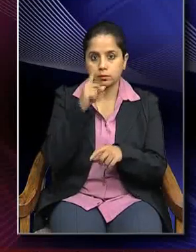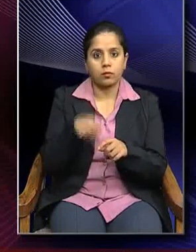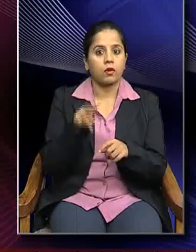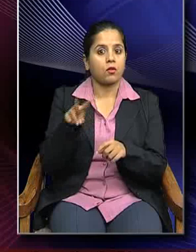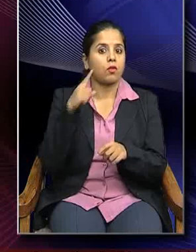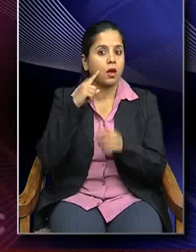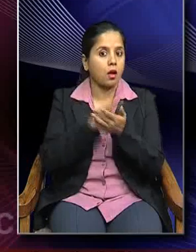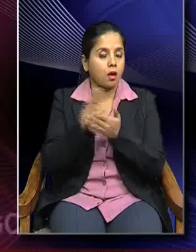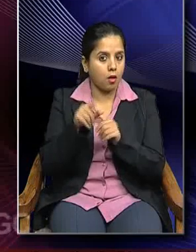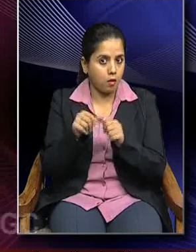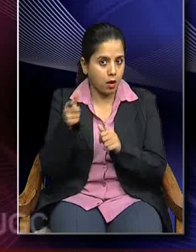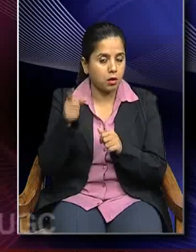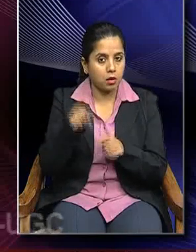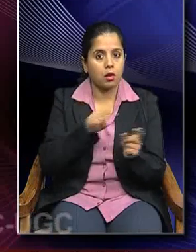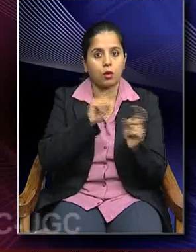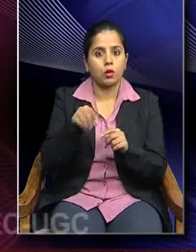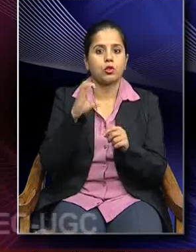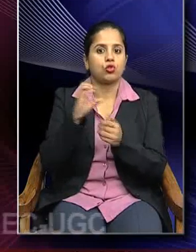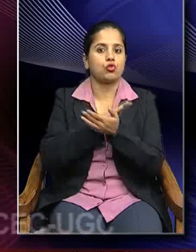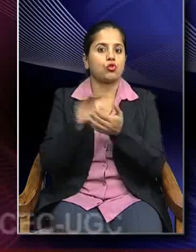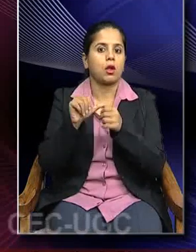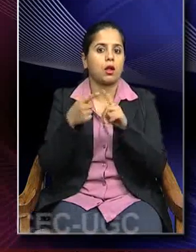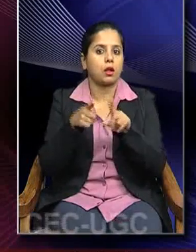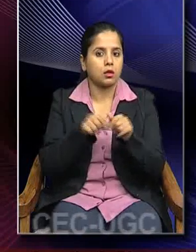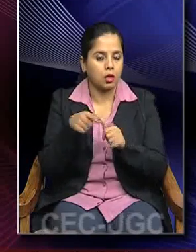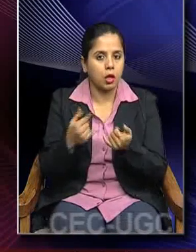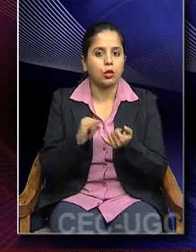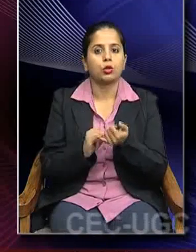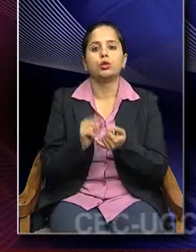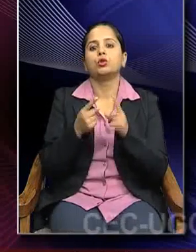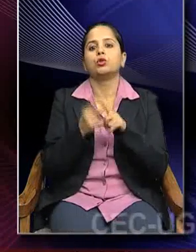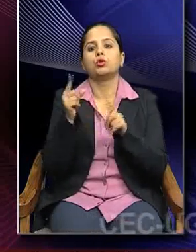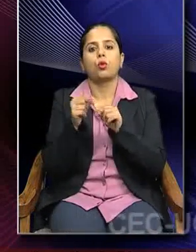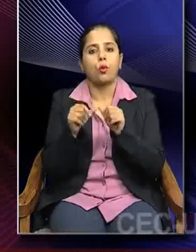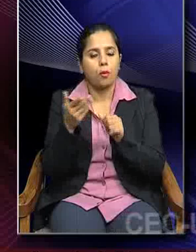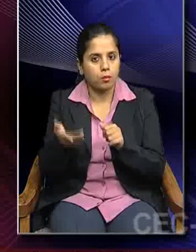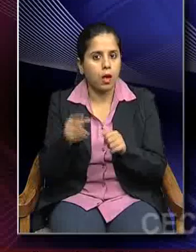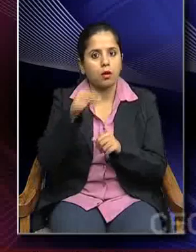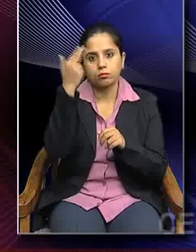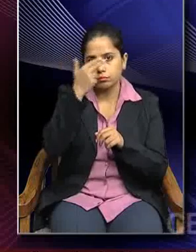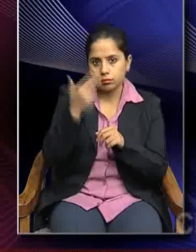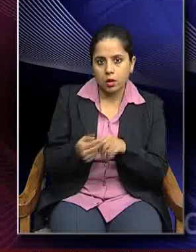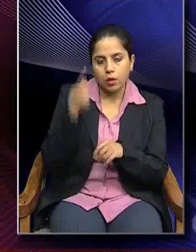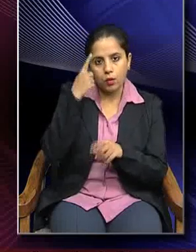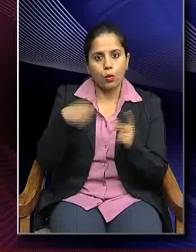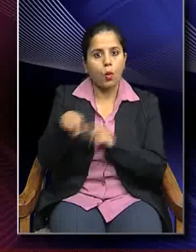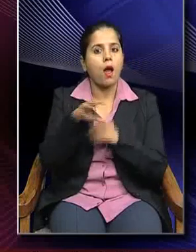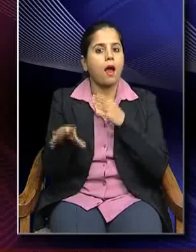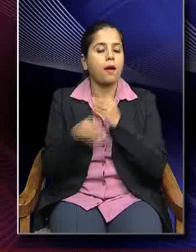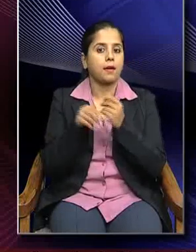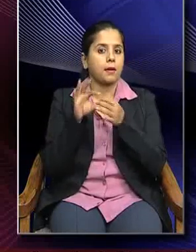and they could go to Chaityas, they could go to Stupas and there were decorative things added to